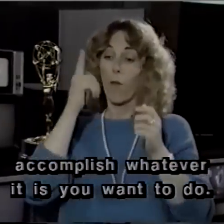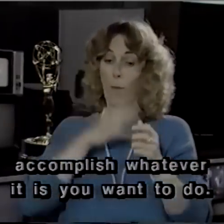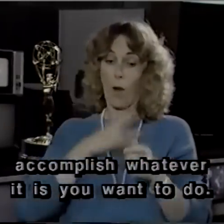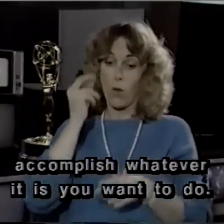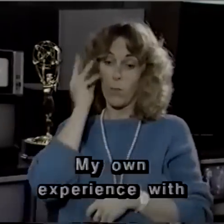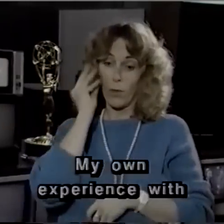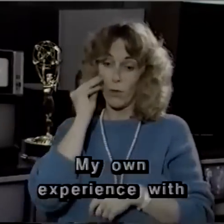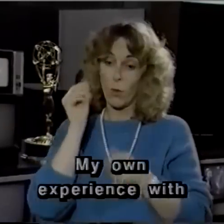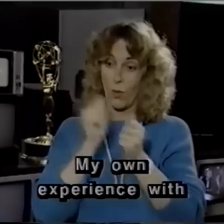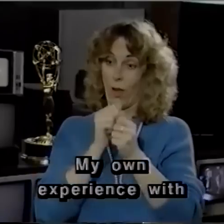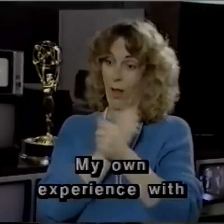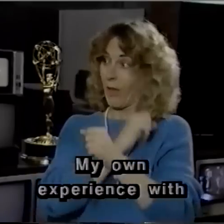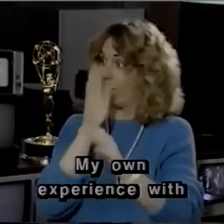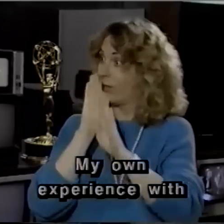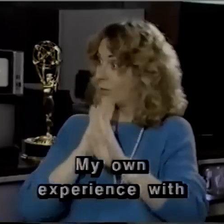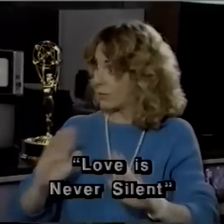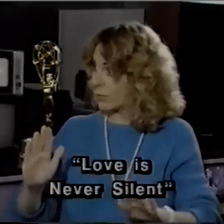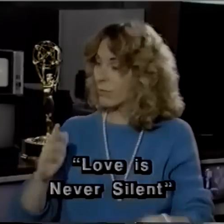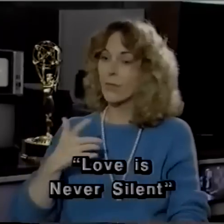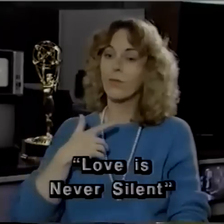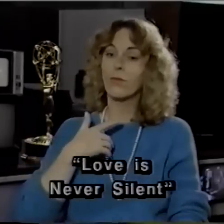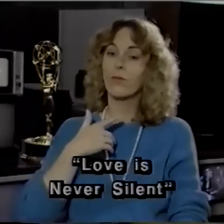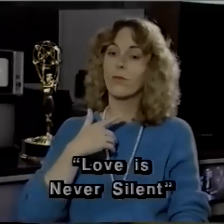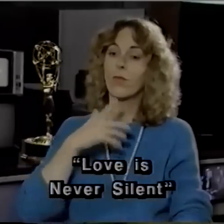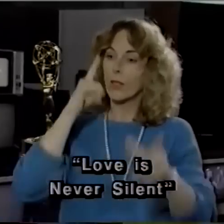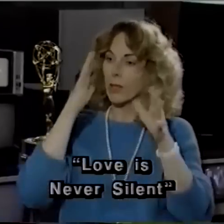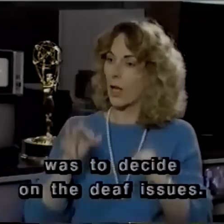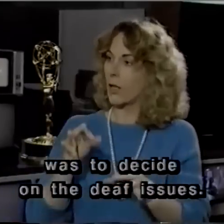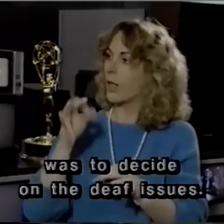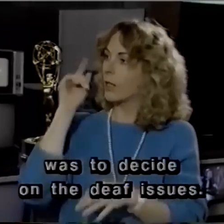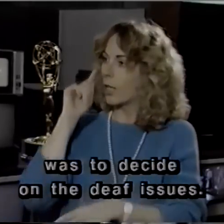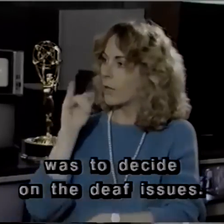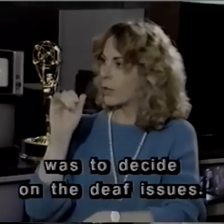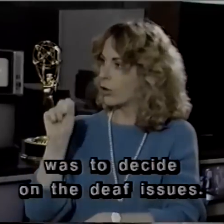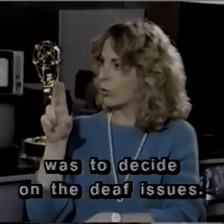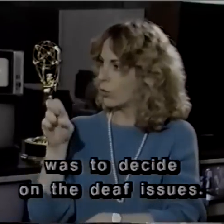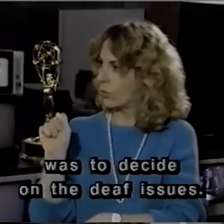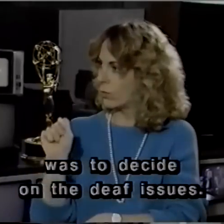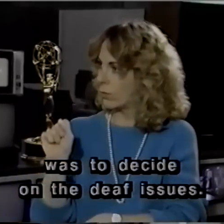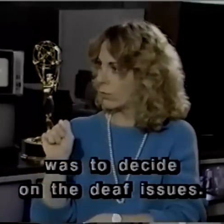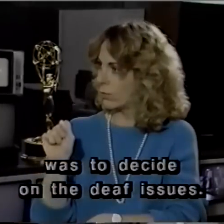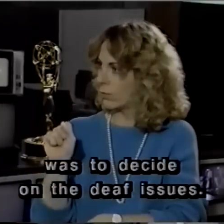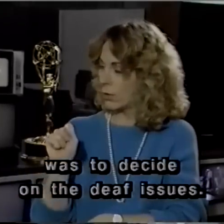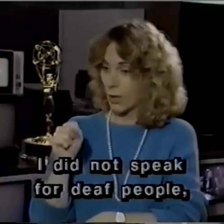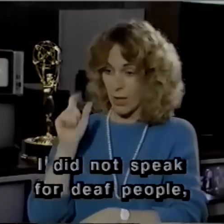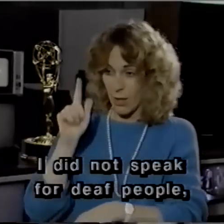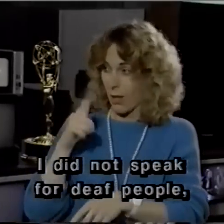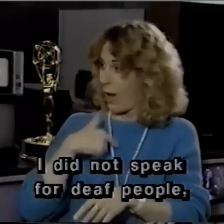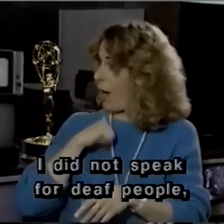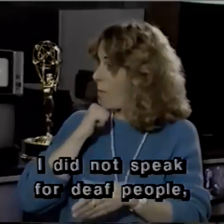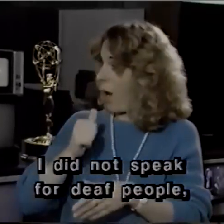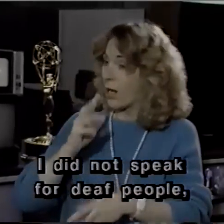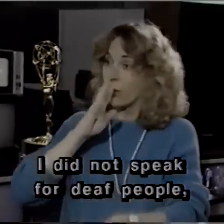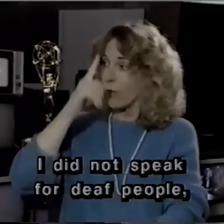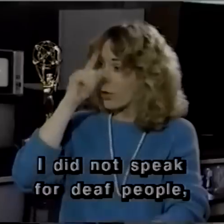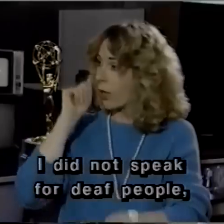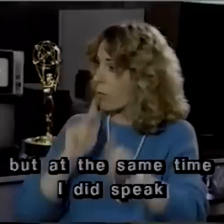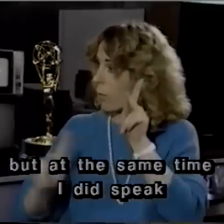My own experience with Love is Never Silent was to decide on the deaf issues. I did not speak for deaf people, but at the same